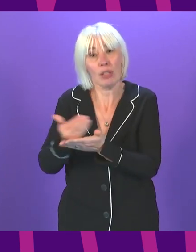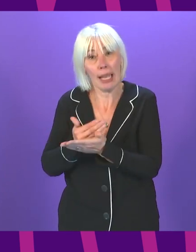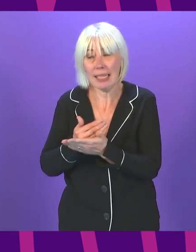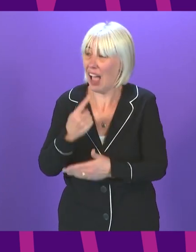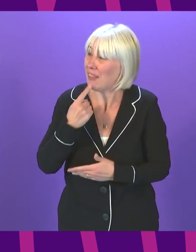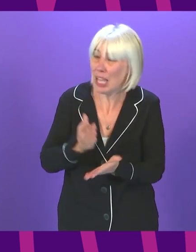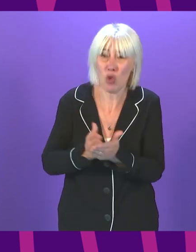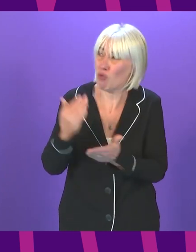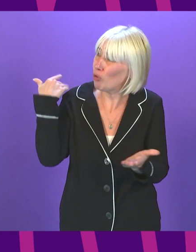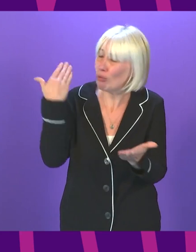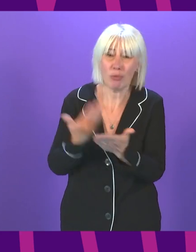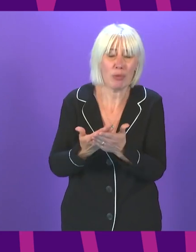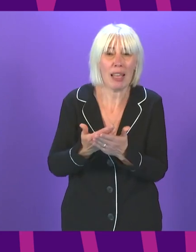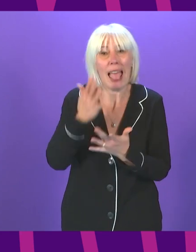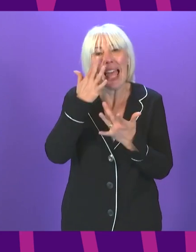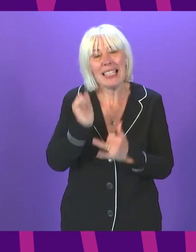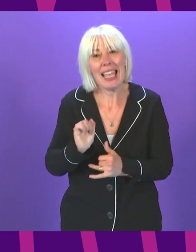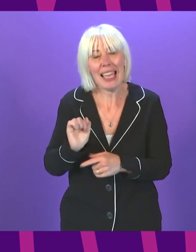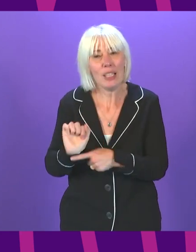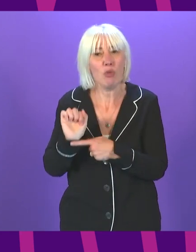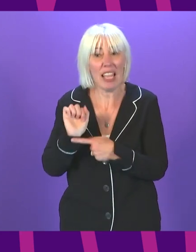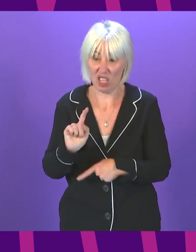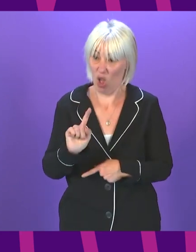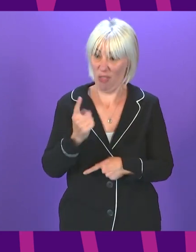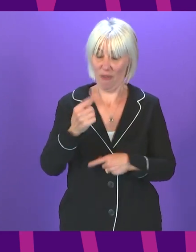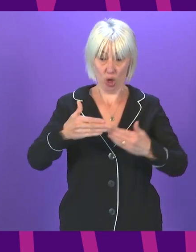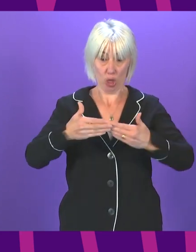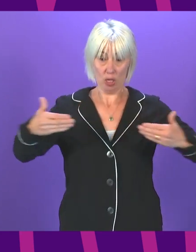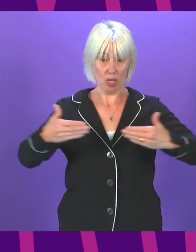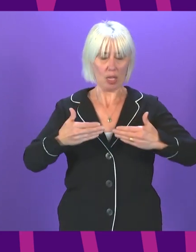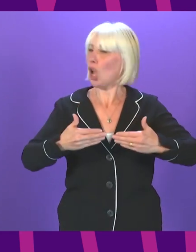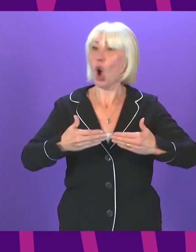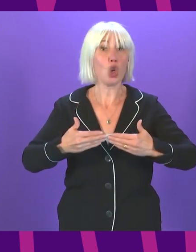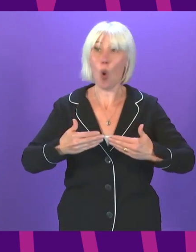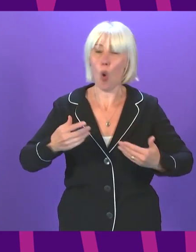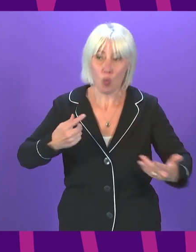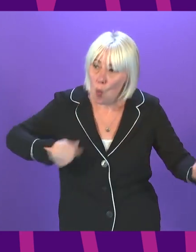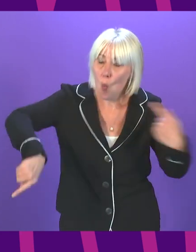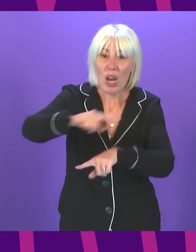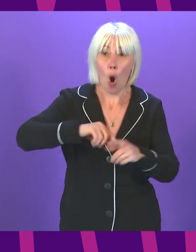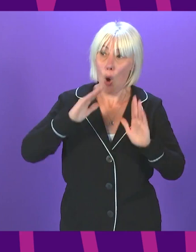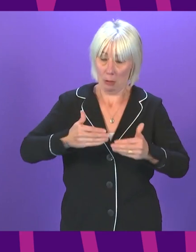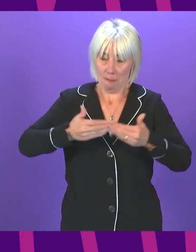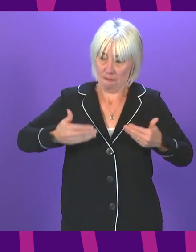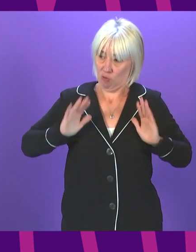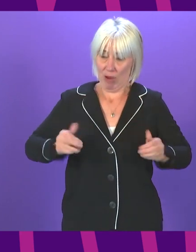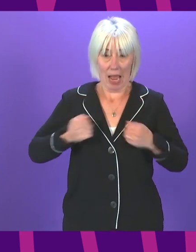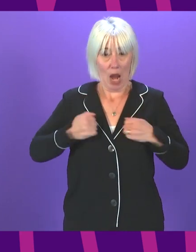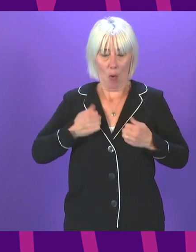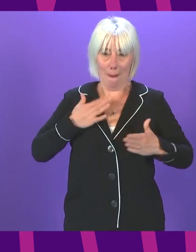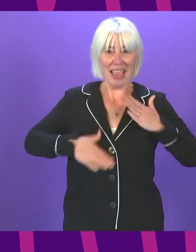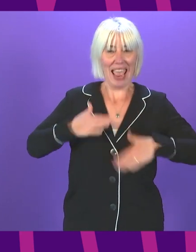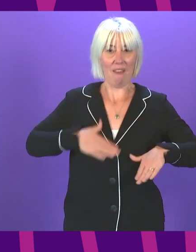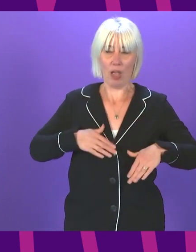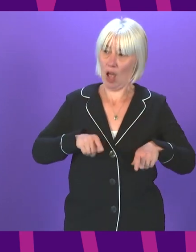throughout the pandemic, Test and Protect is not our first line of defence. We are all our first line of defence. So we've all got to behave in a way that